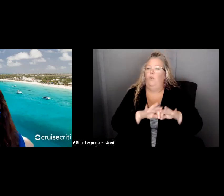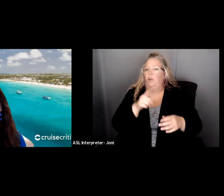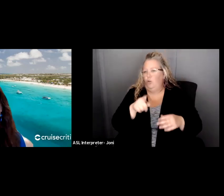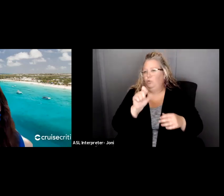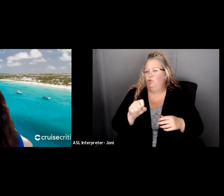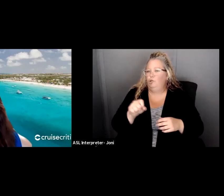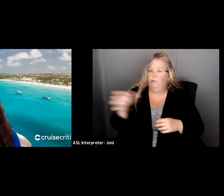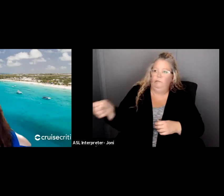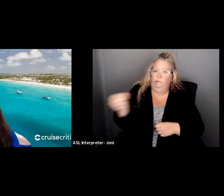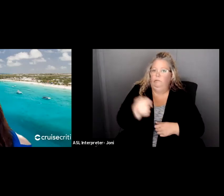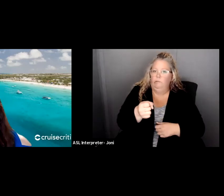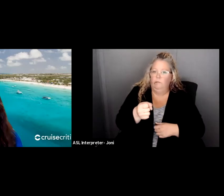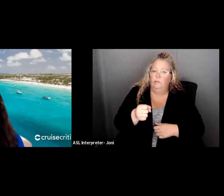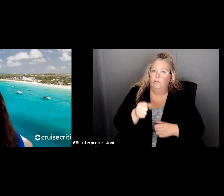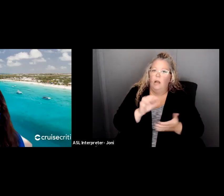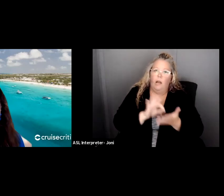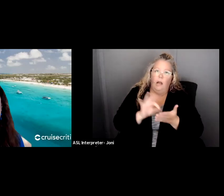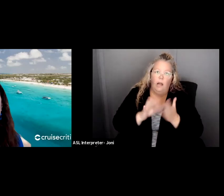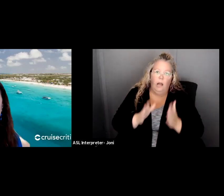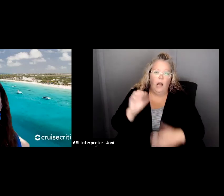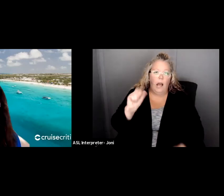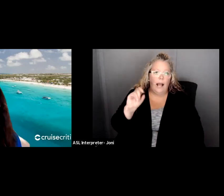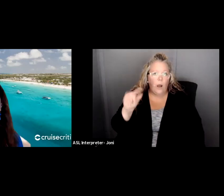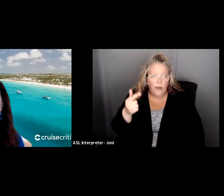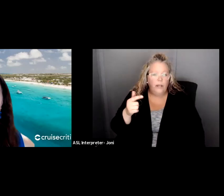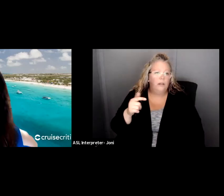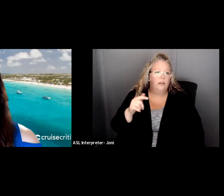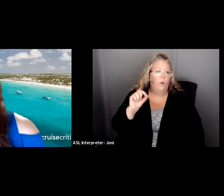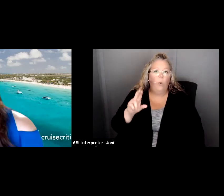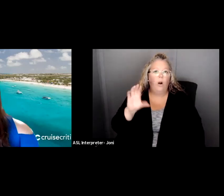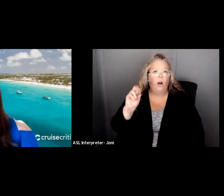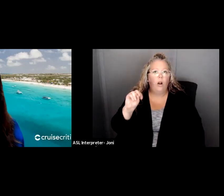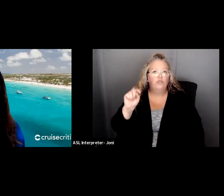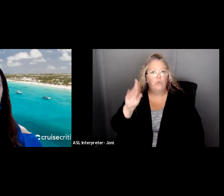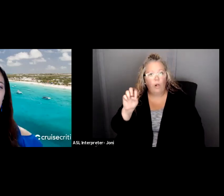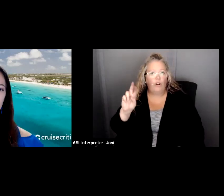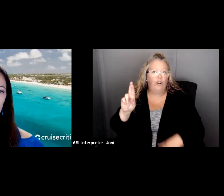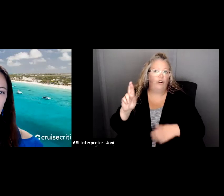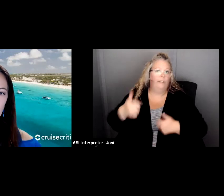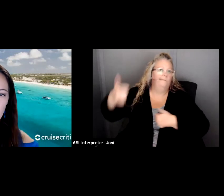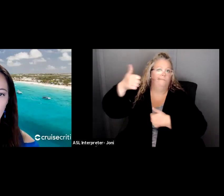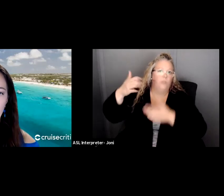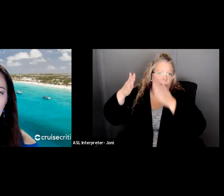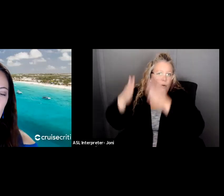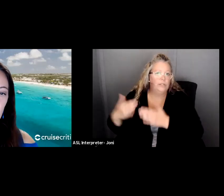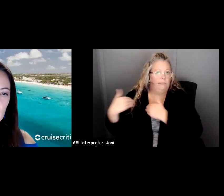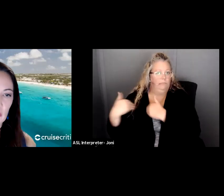spreadsheet that I've used in the past. Um, and basically I won't go through all the detail on this, um, because you, no one can really